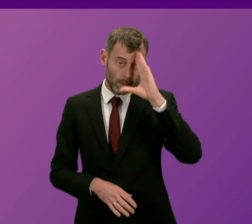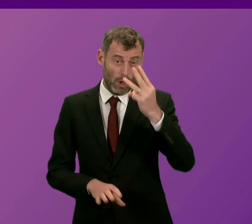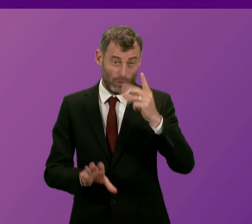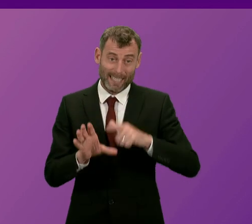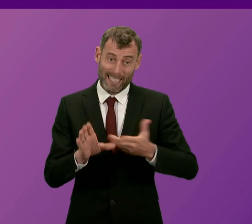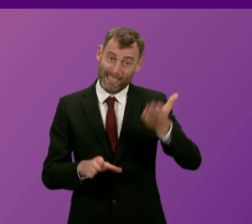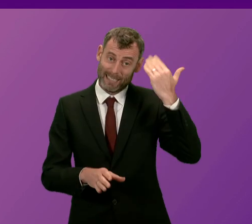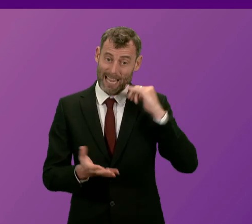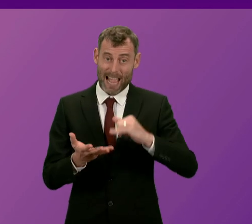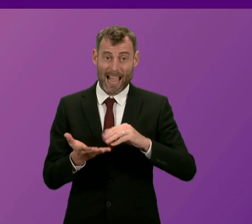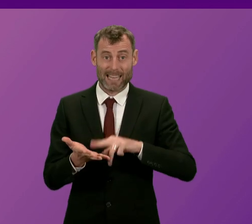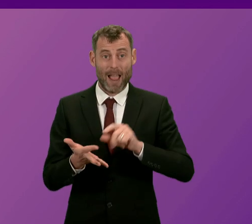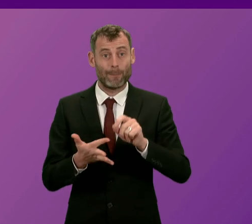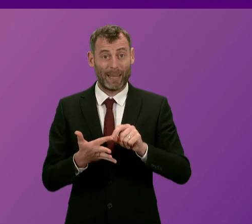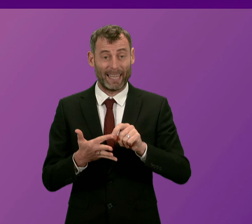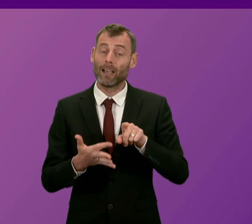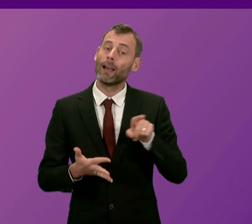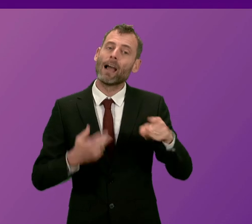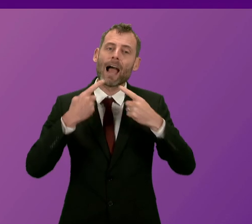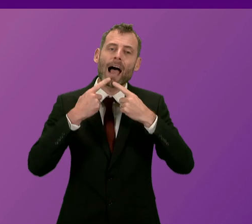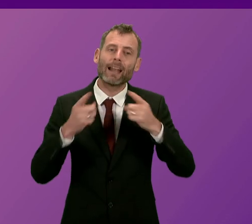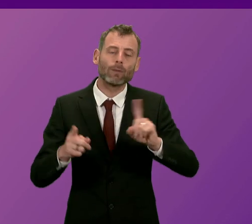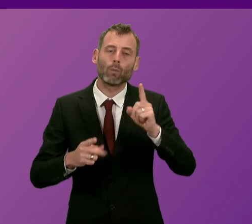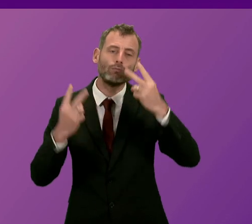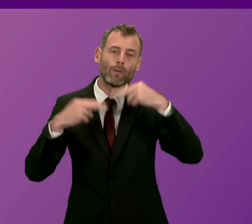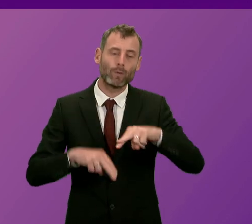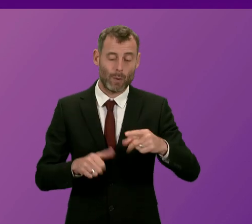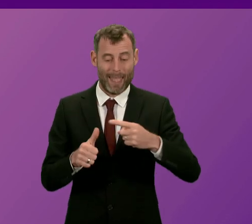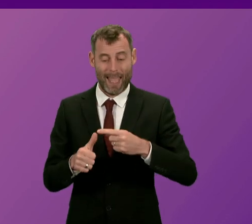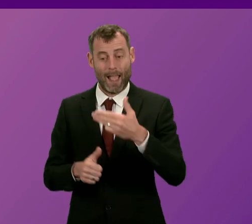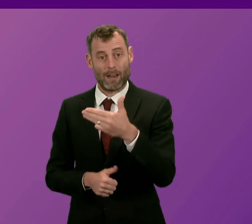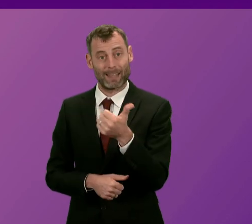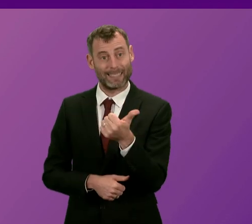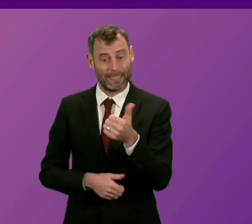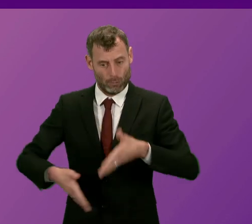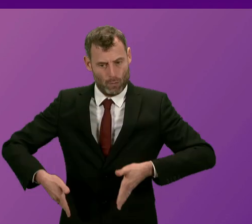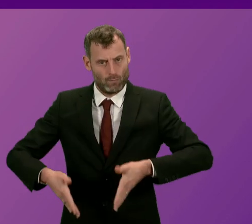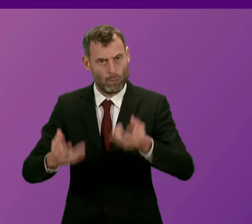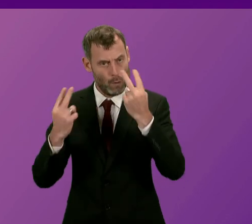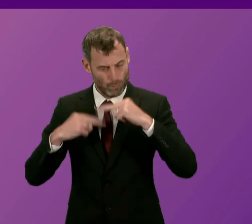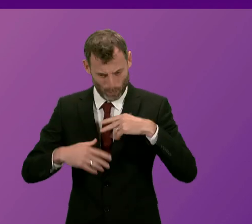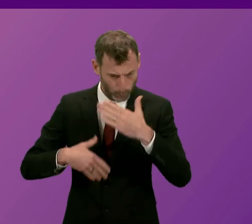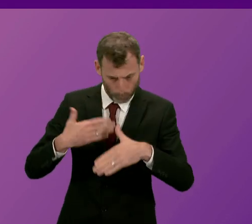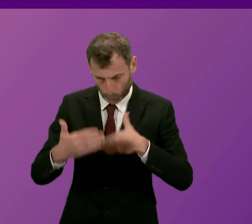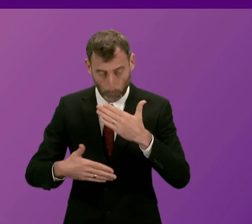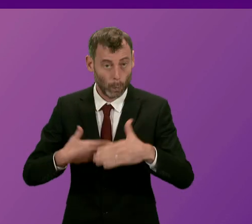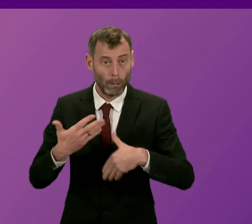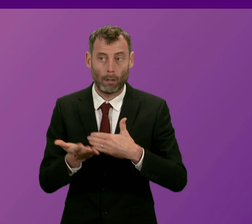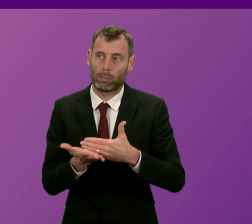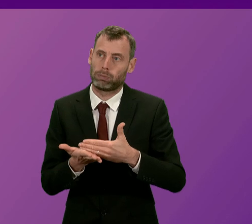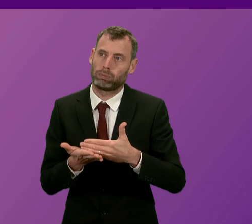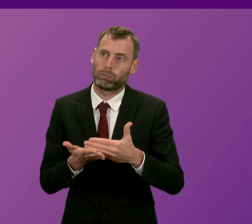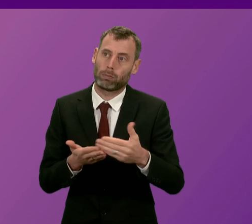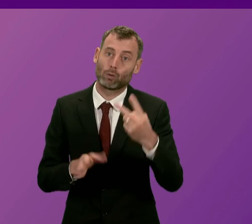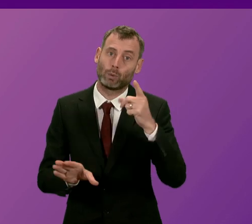SNP government announced a review into the duelling of the A96. The review is nearly two years late and their delaying tactic has cost